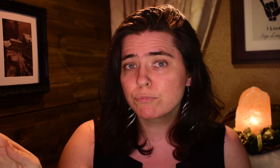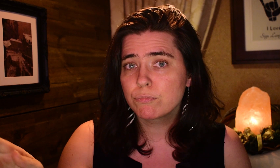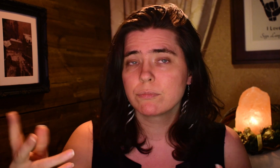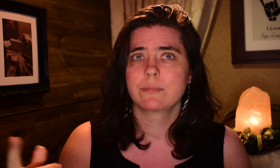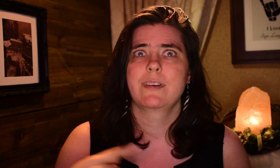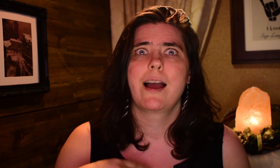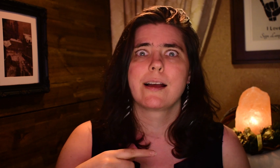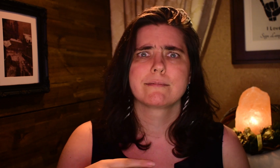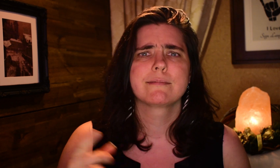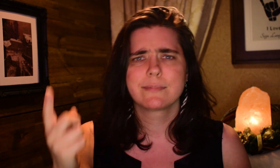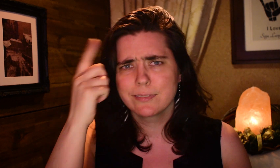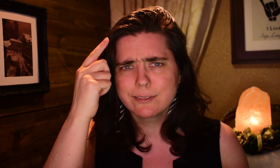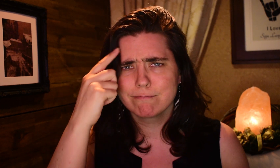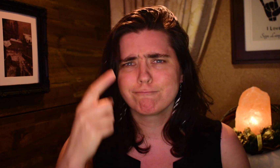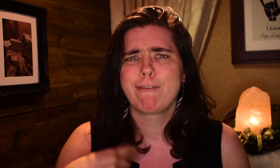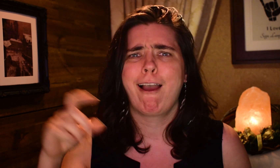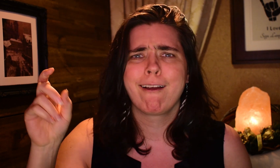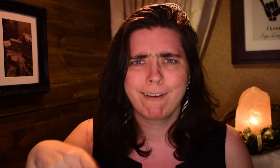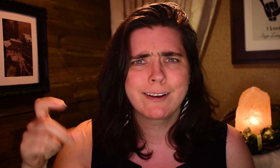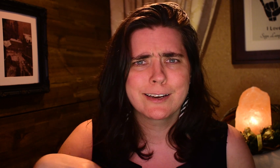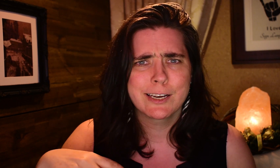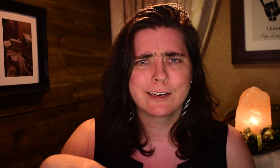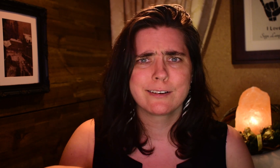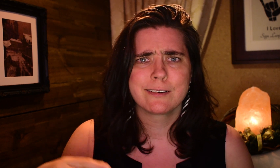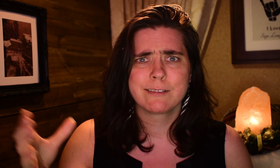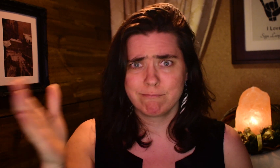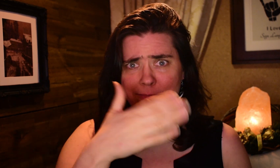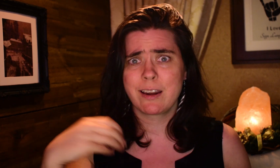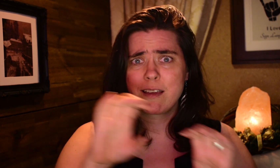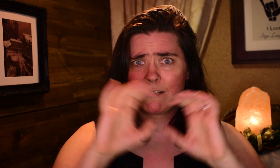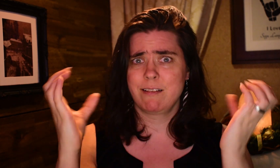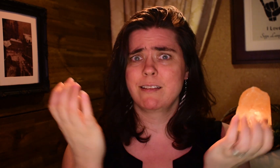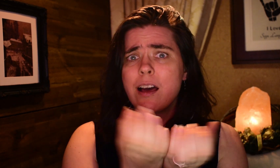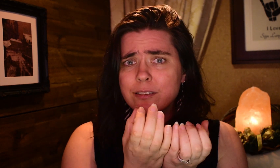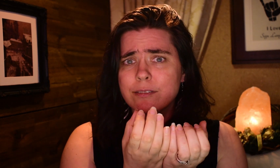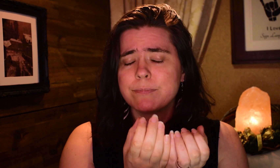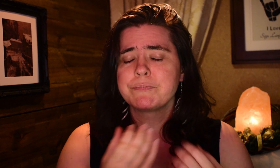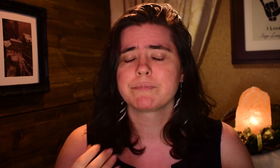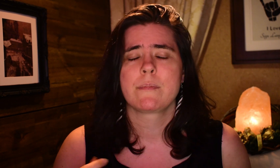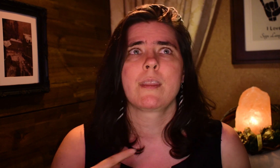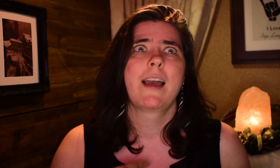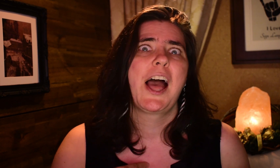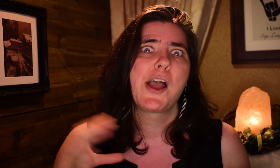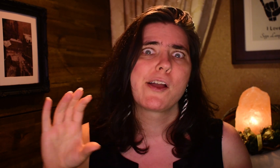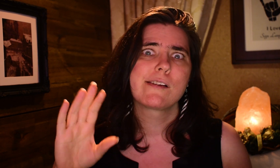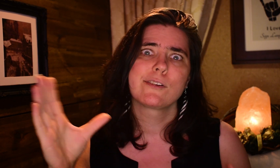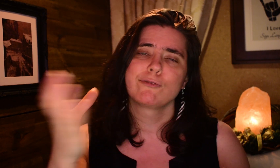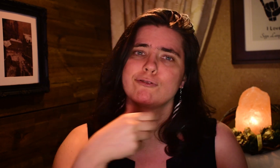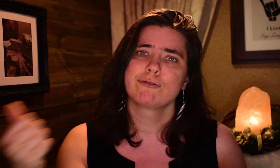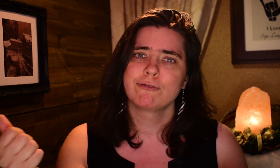I thought, I need to take a class. Oh.